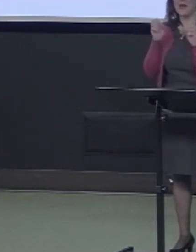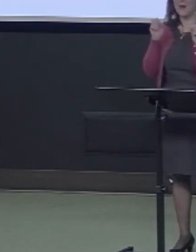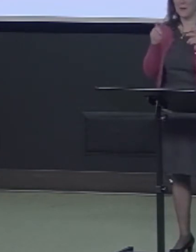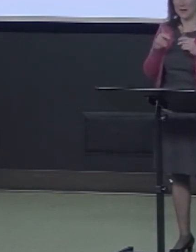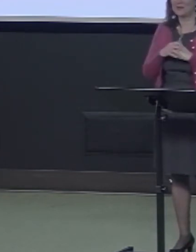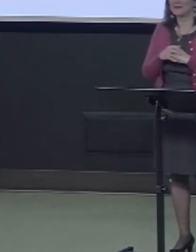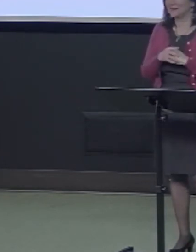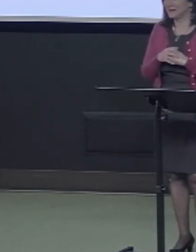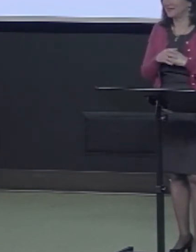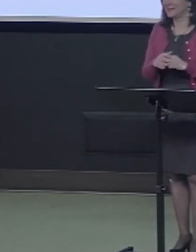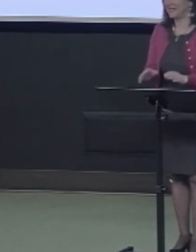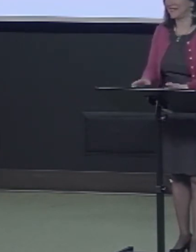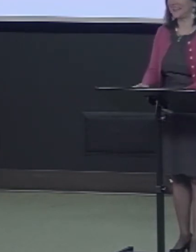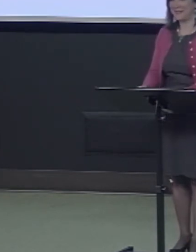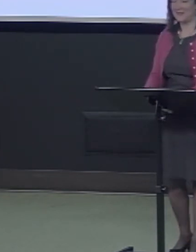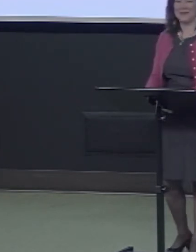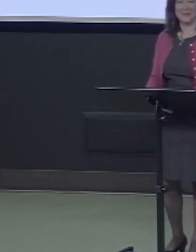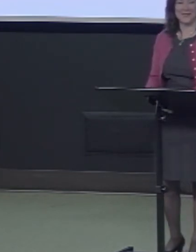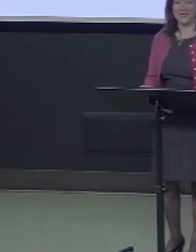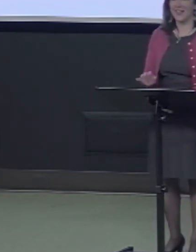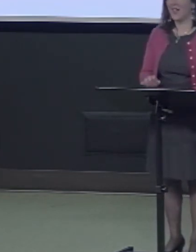Thank you to all of our audience members.